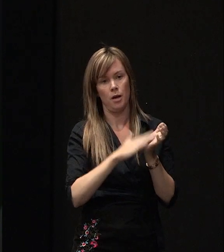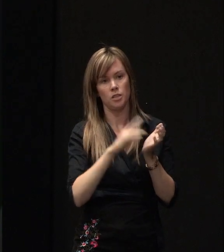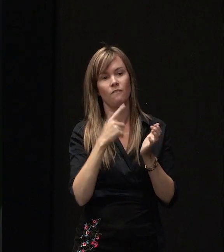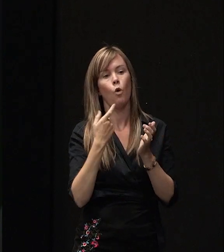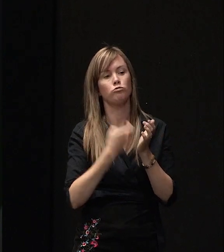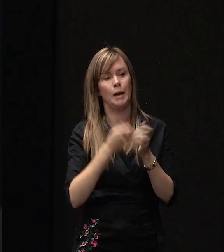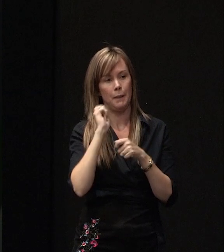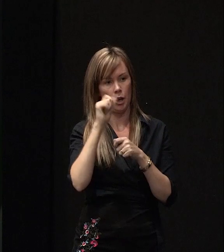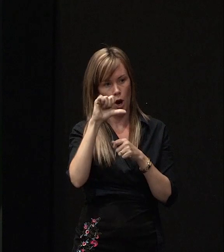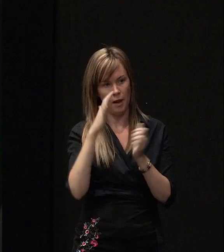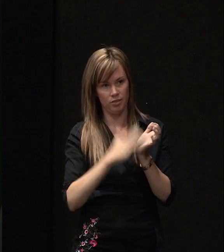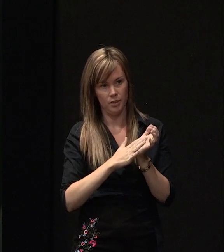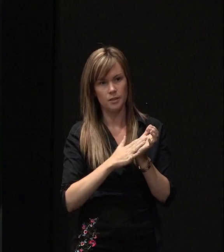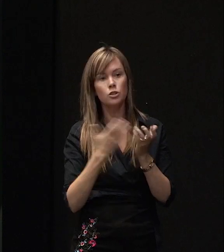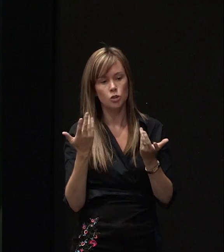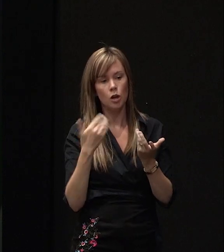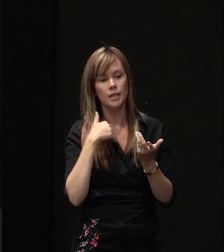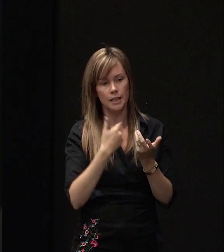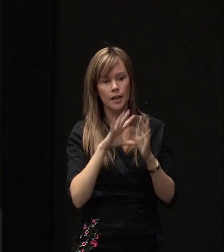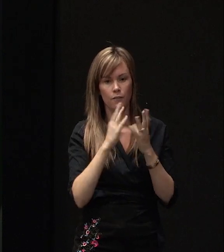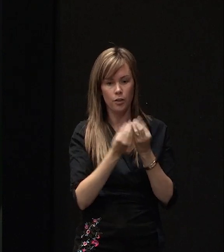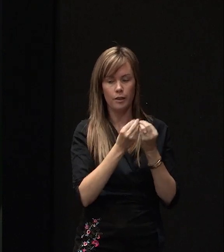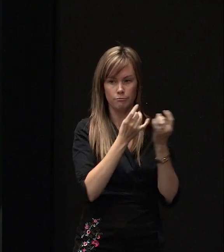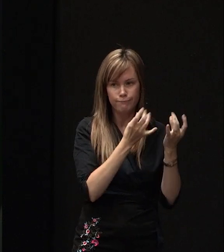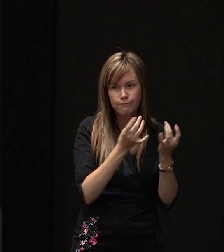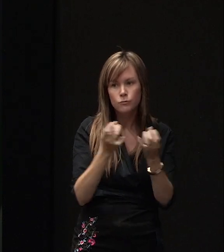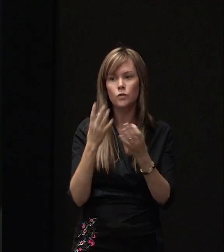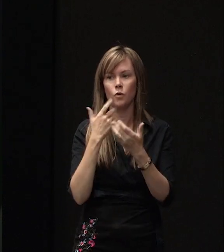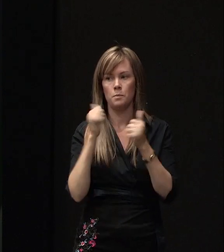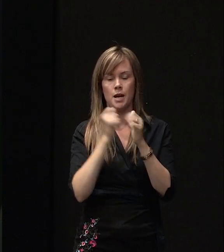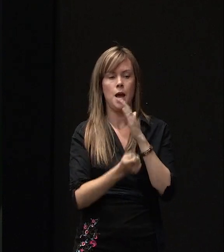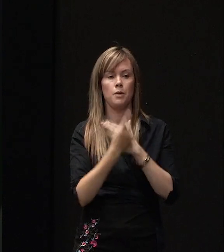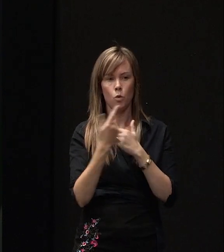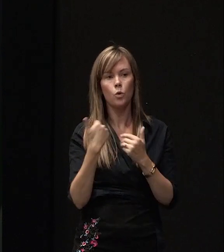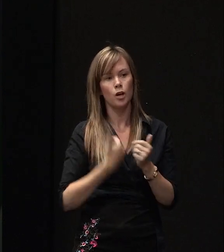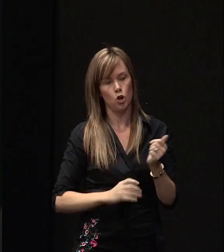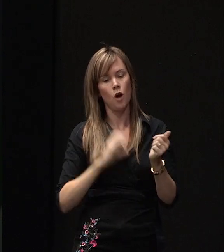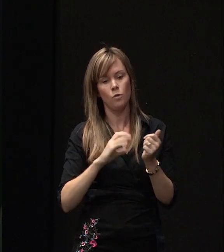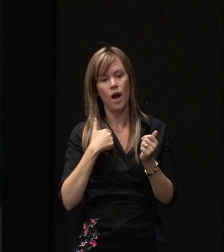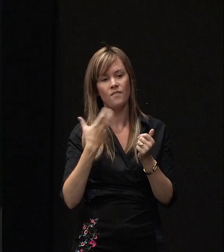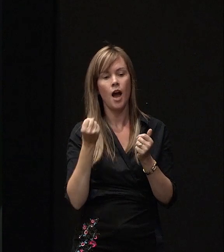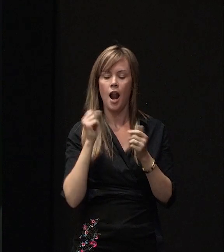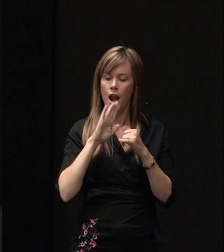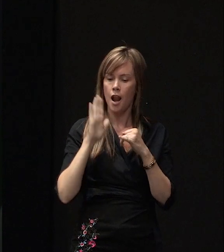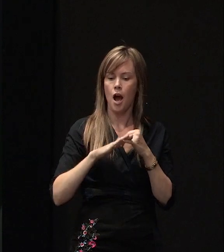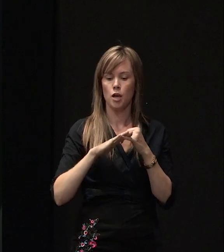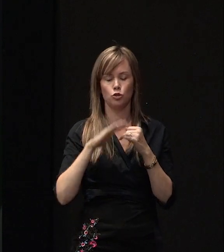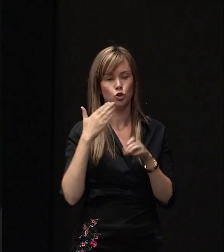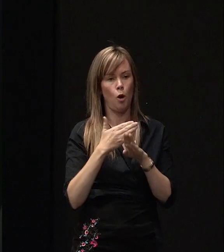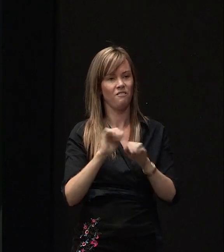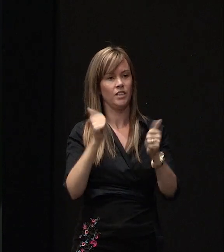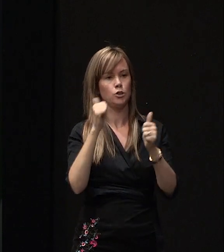rebuild. So we've got to get a lot of things lined up to make it all happen. But we're very confident that we'll have our last job finished October 2015.